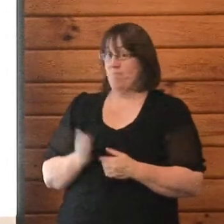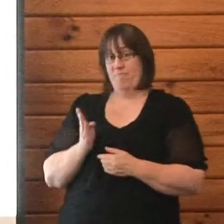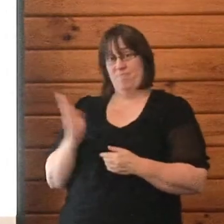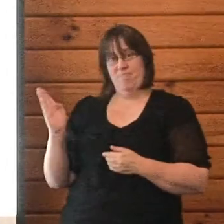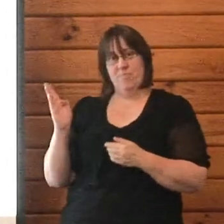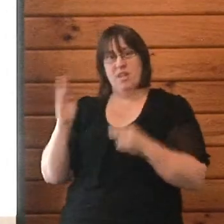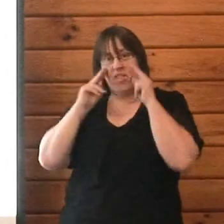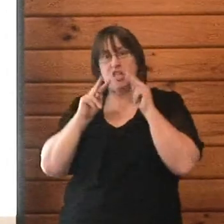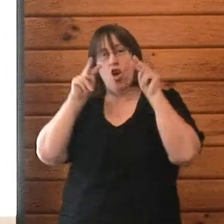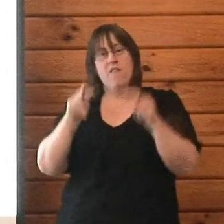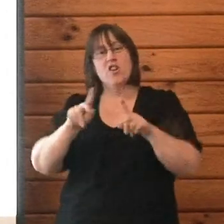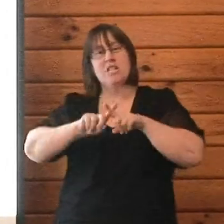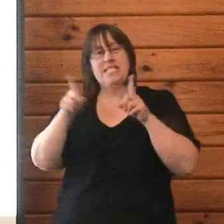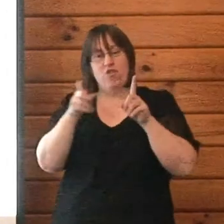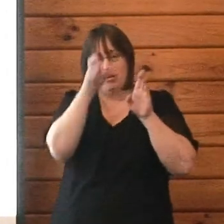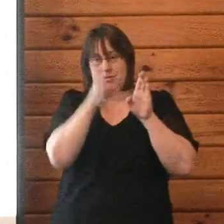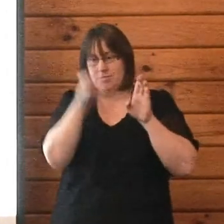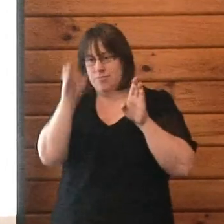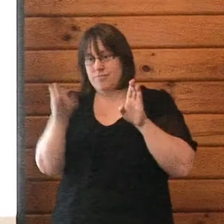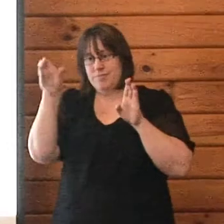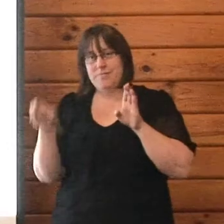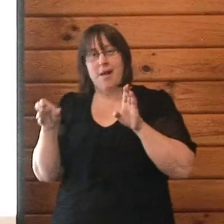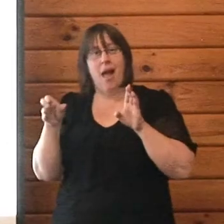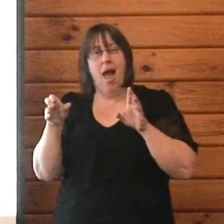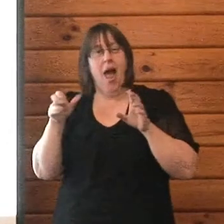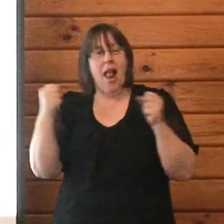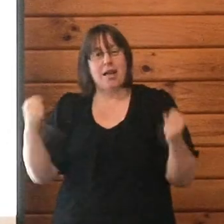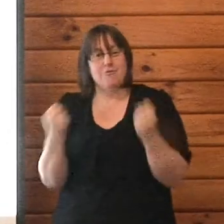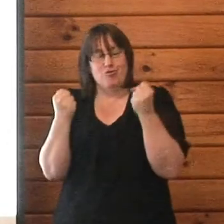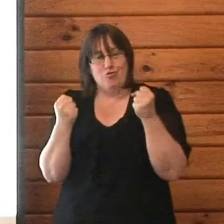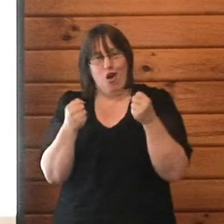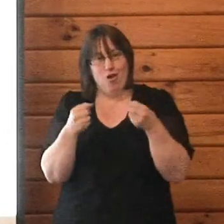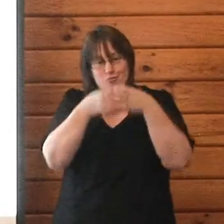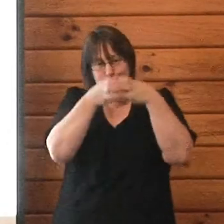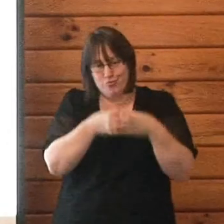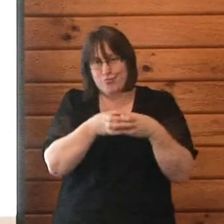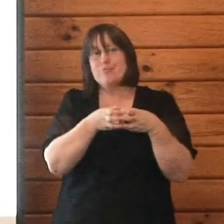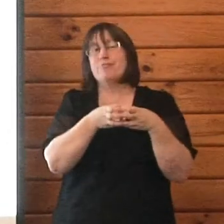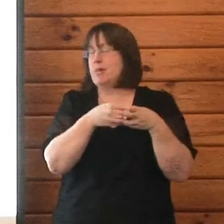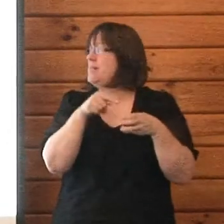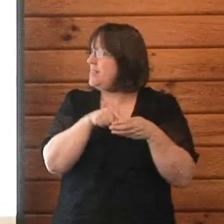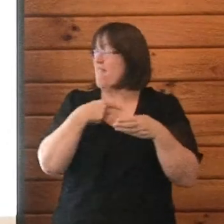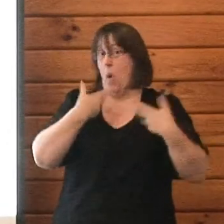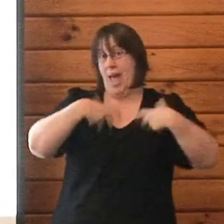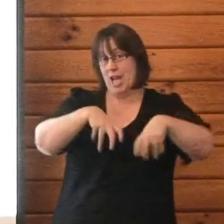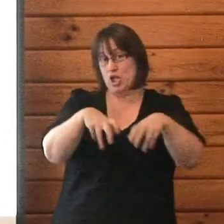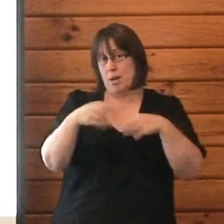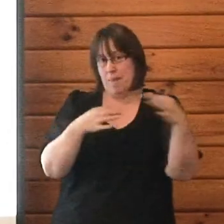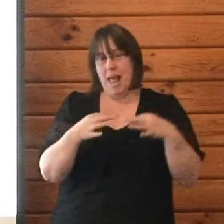pillars in our recovery framework and our action plan. We look at individual well-being, community building,